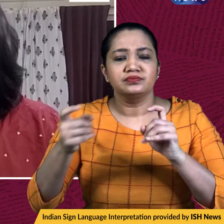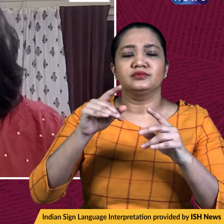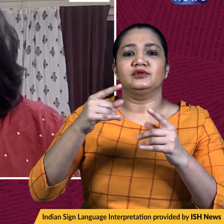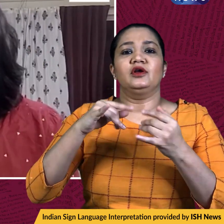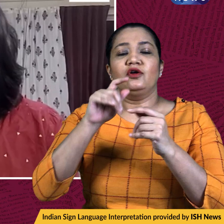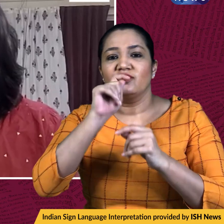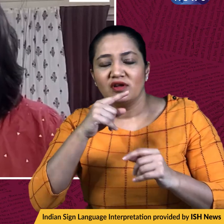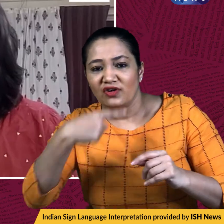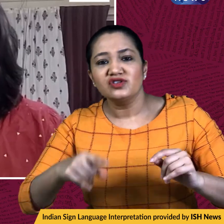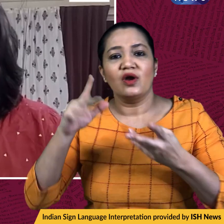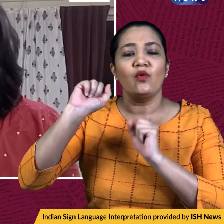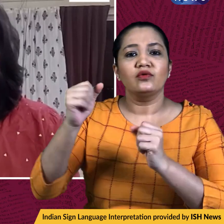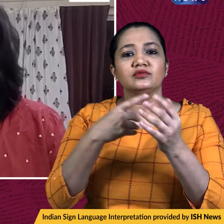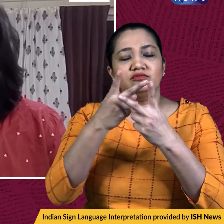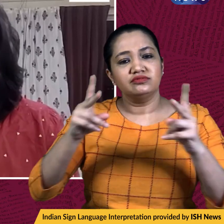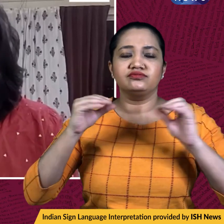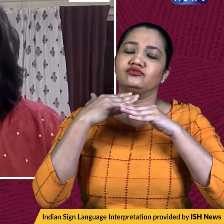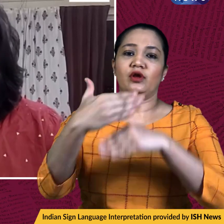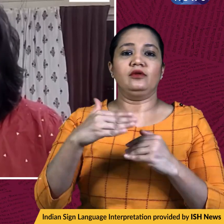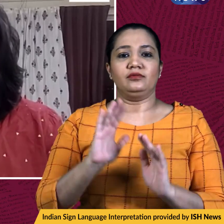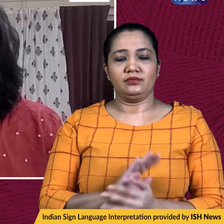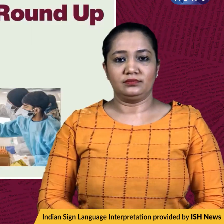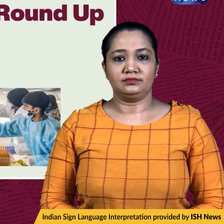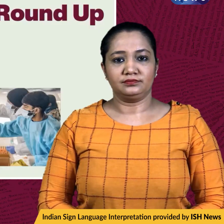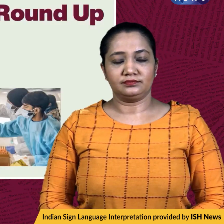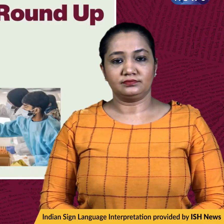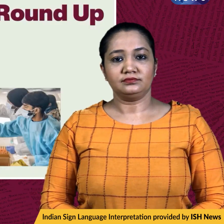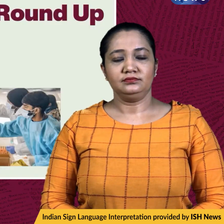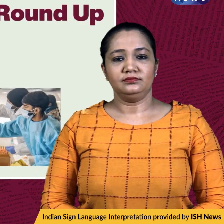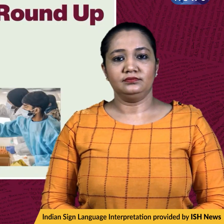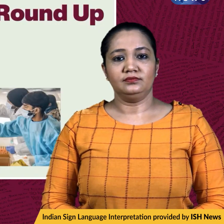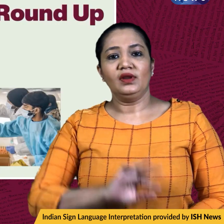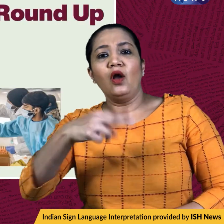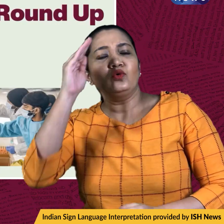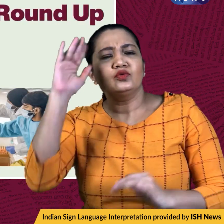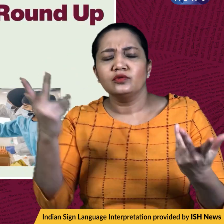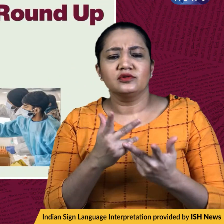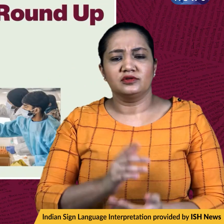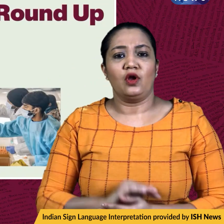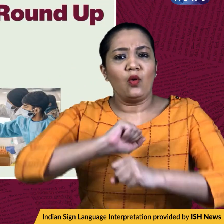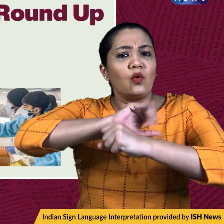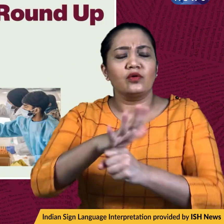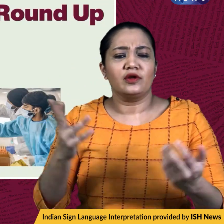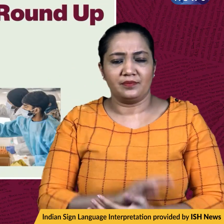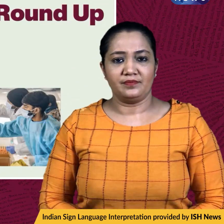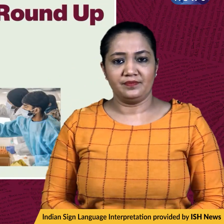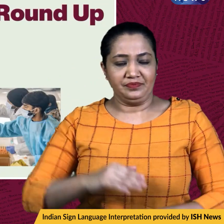Russian state-run media firms. Moving on now to COVID Roundup, starting off with